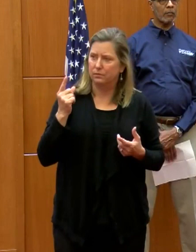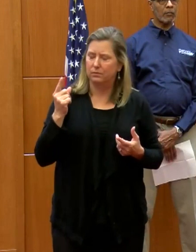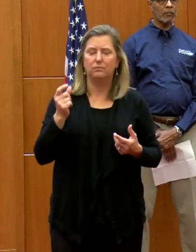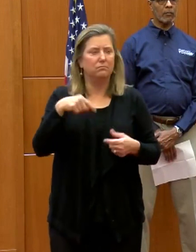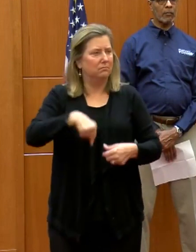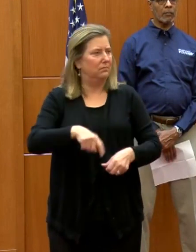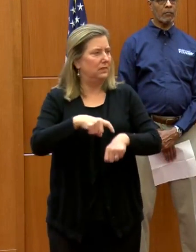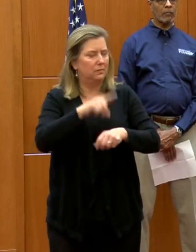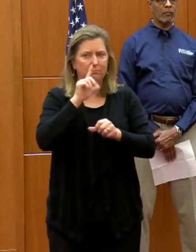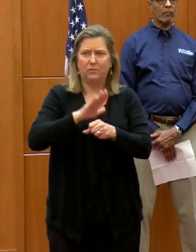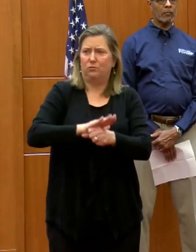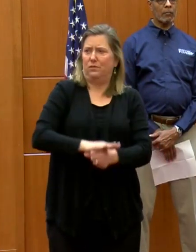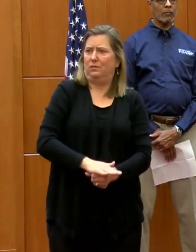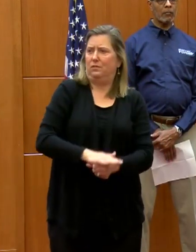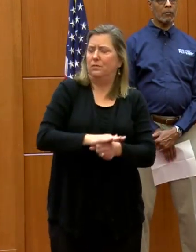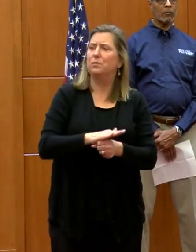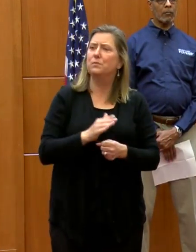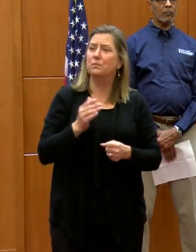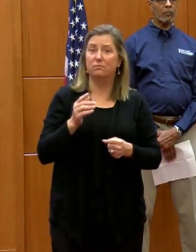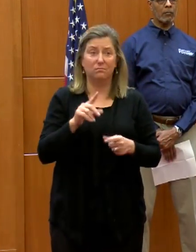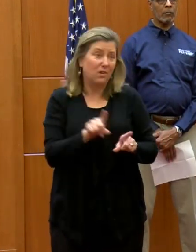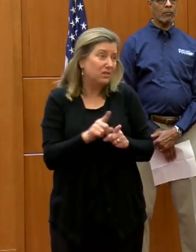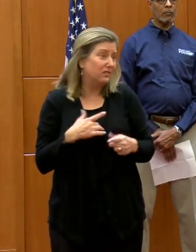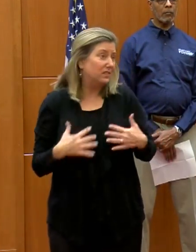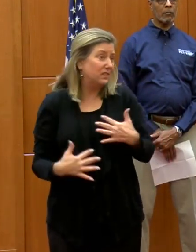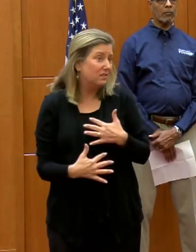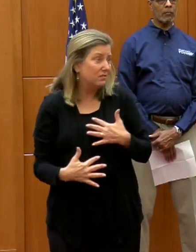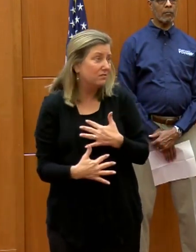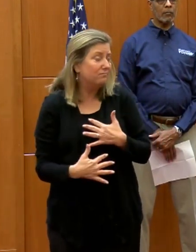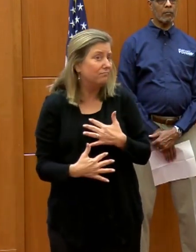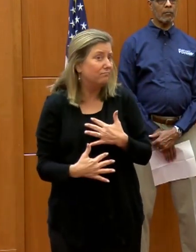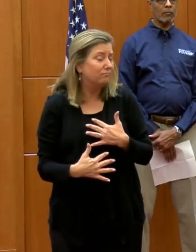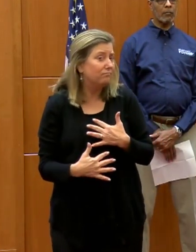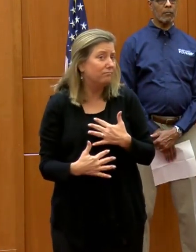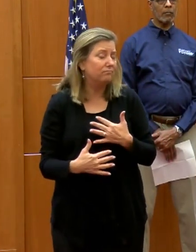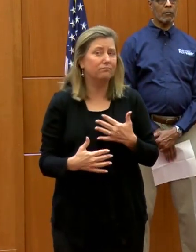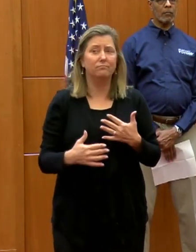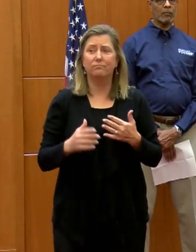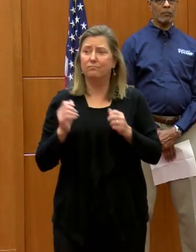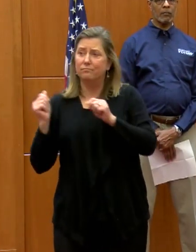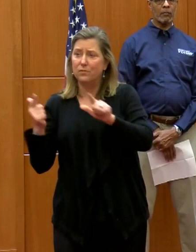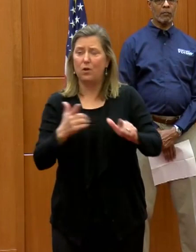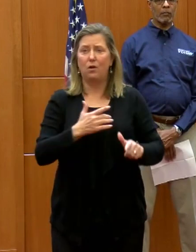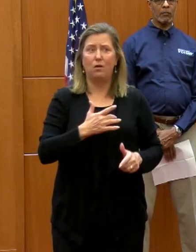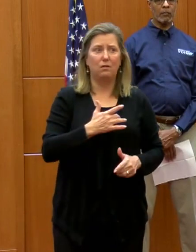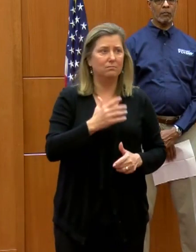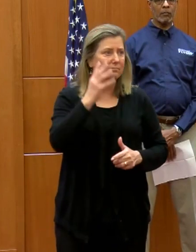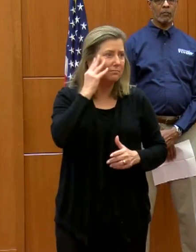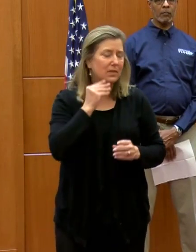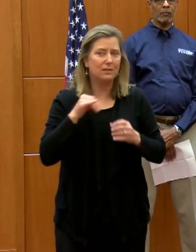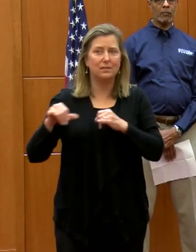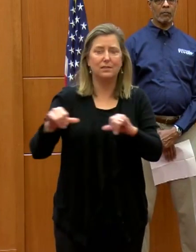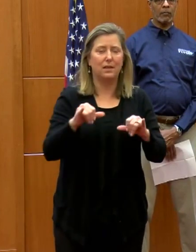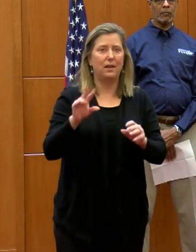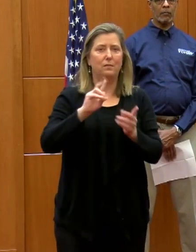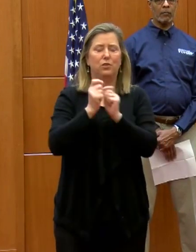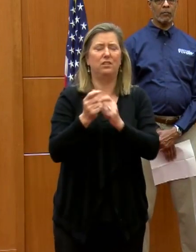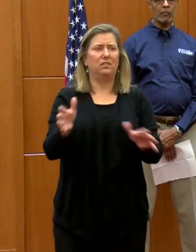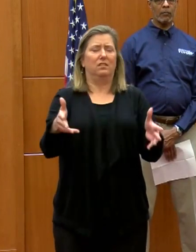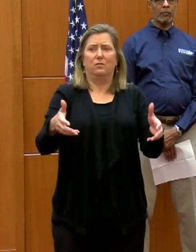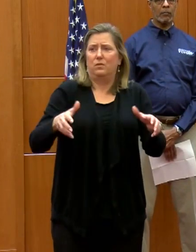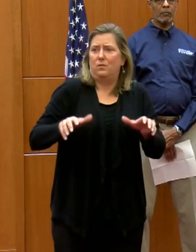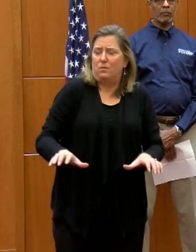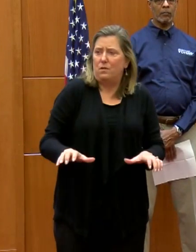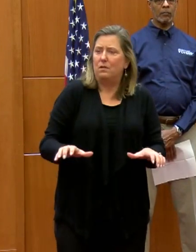stressful. It is scary. We are all experiencing big, unwanted changes, and we